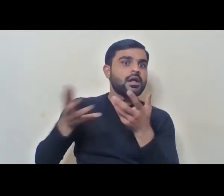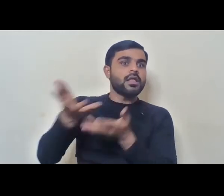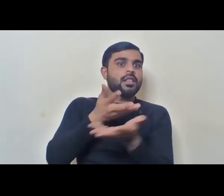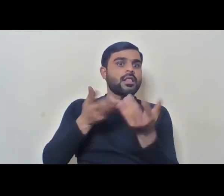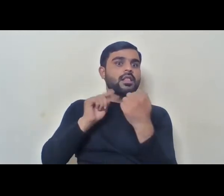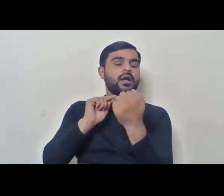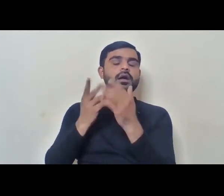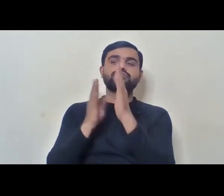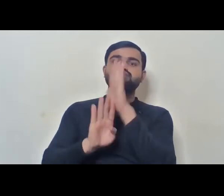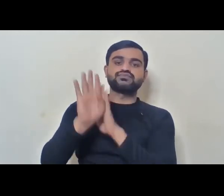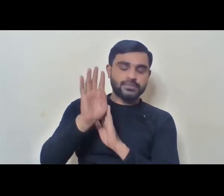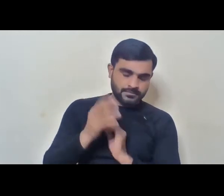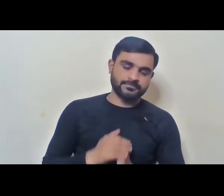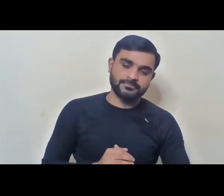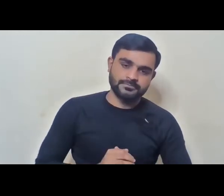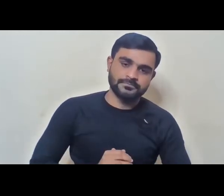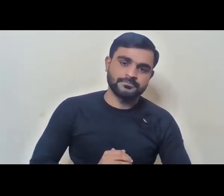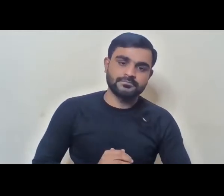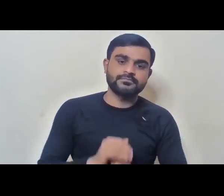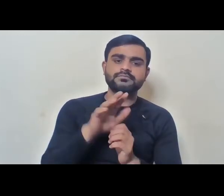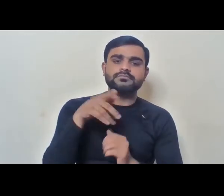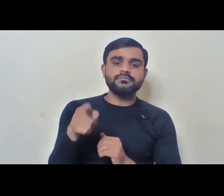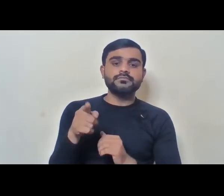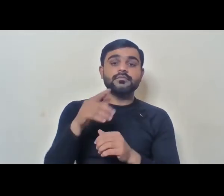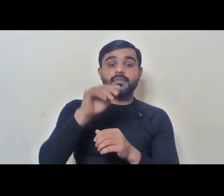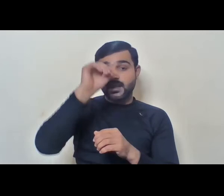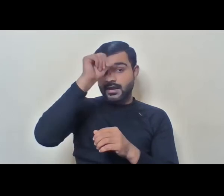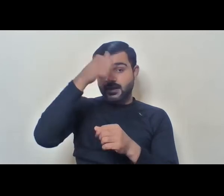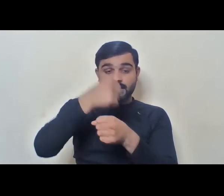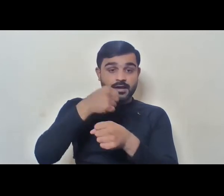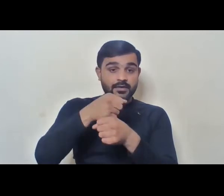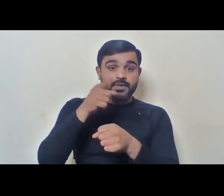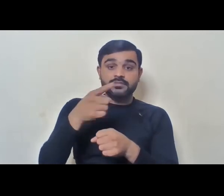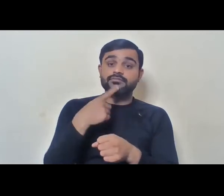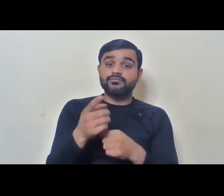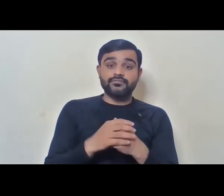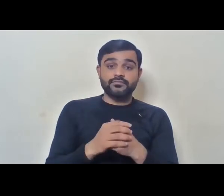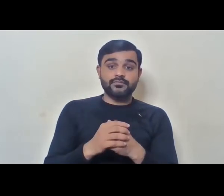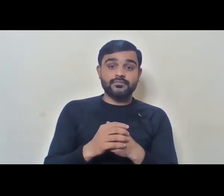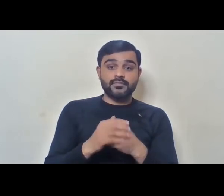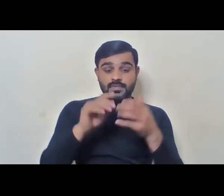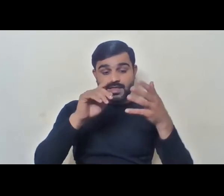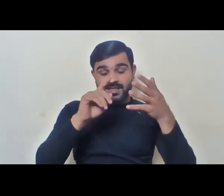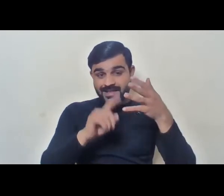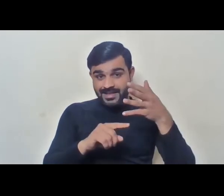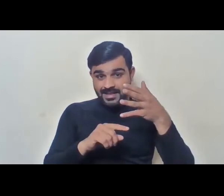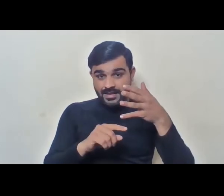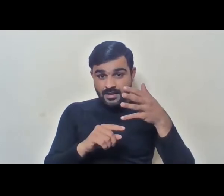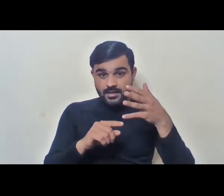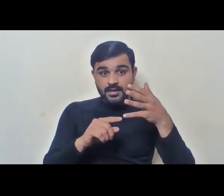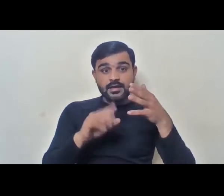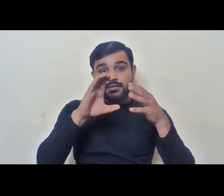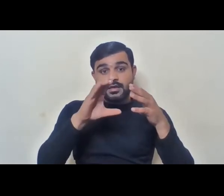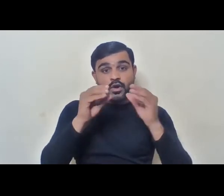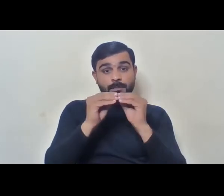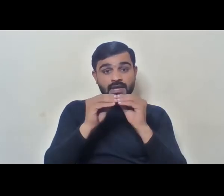So, what the central government had done is that only in the lowest posts, in Group C and D category